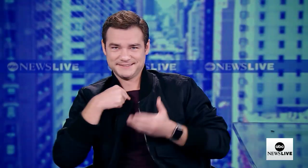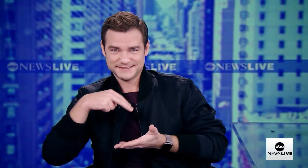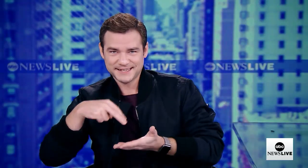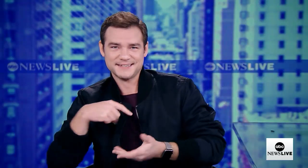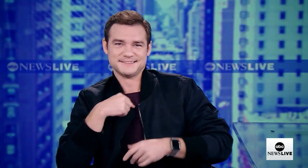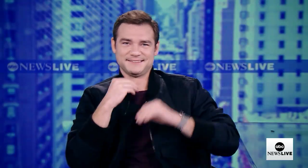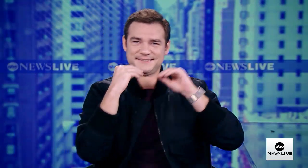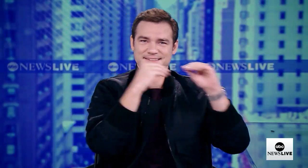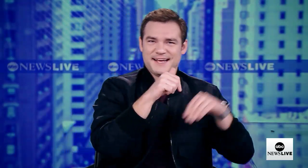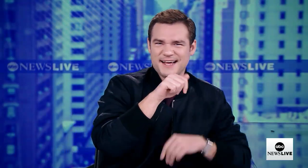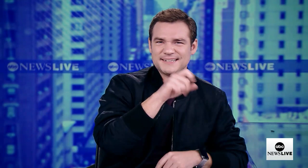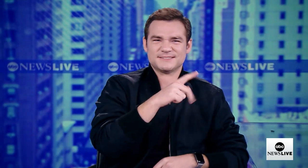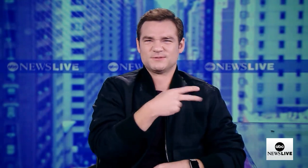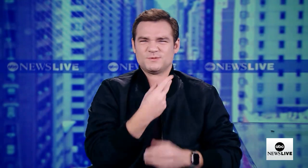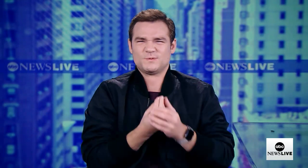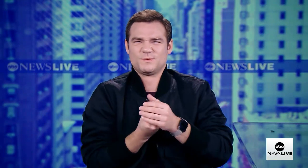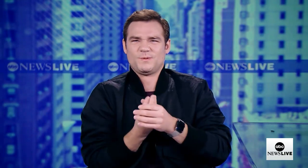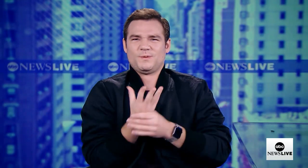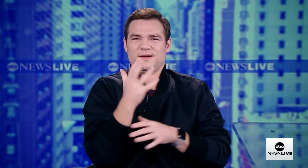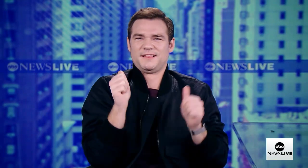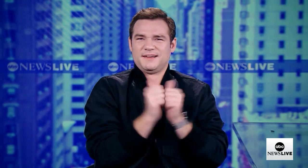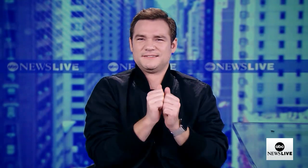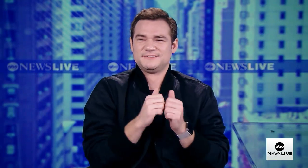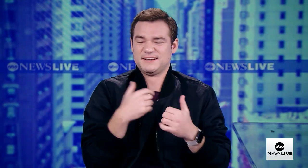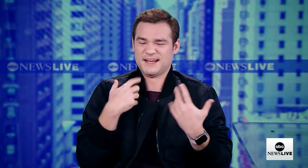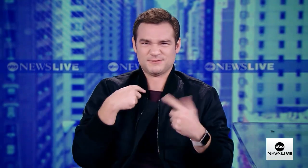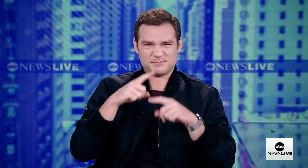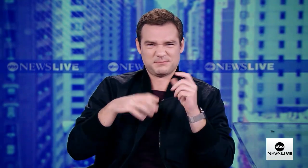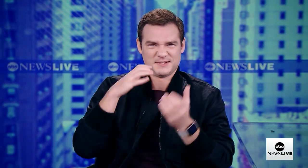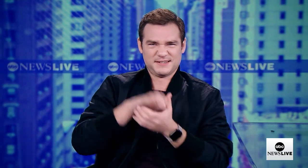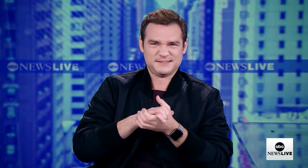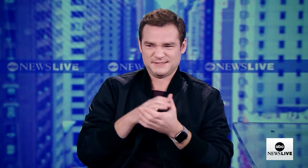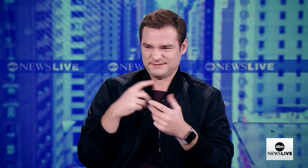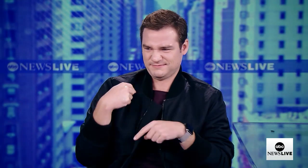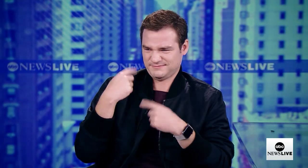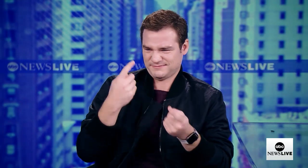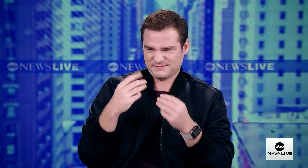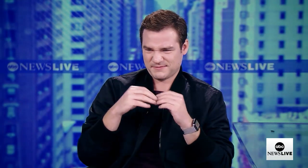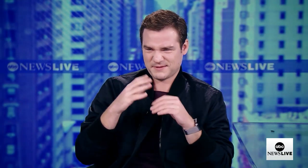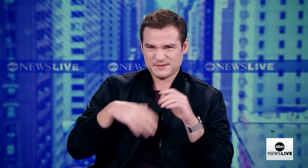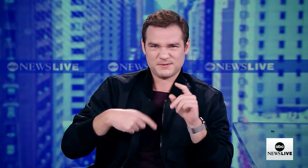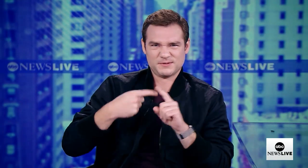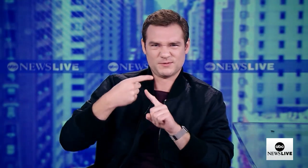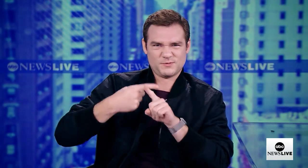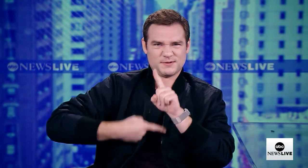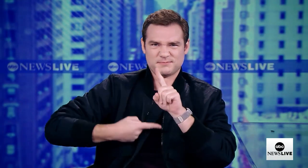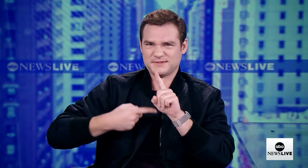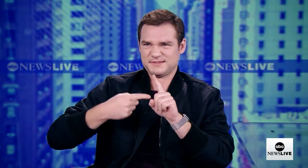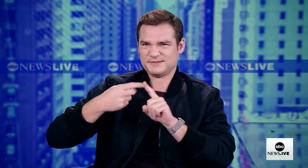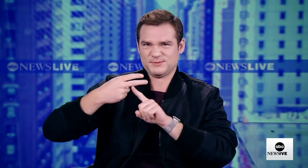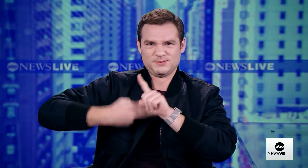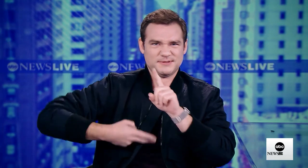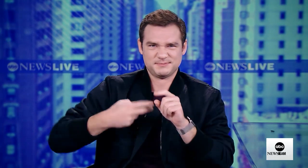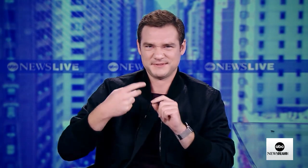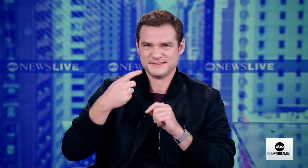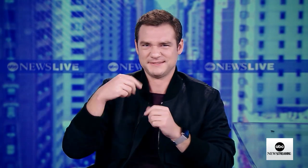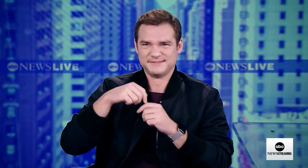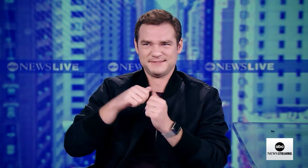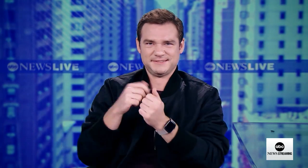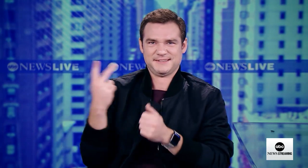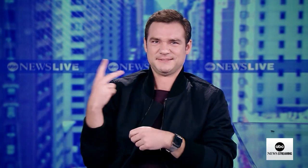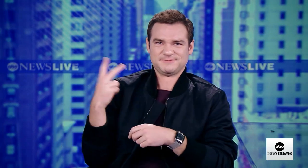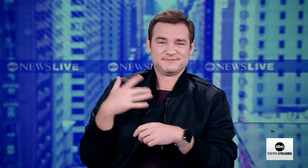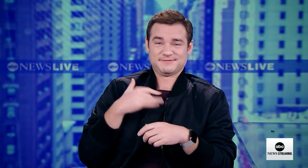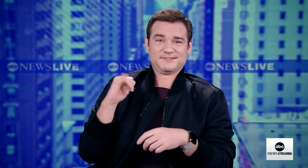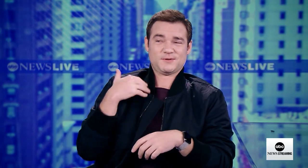And you're right. She teaches me dance, and I teach her ASL at the same time, and we grow together. And I can't believe it's been more than, only more than